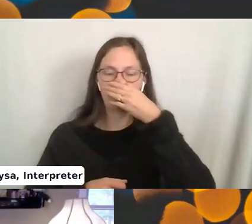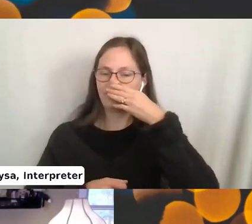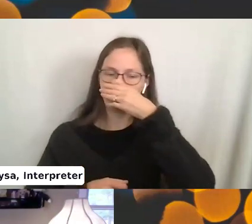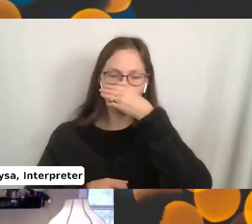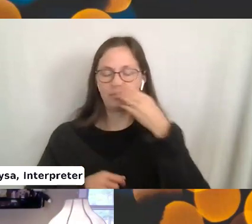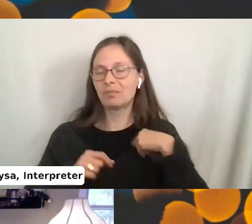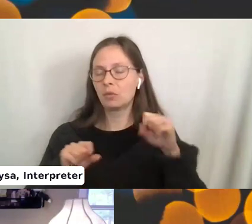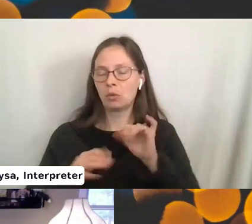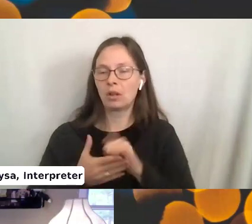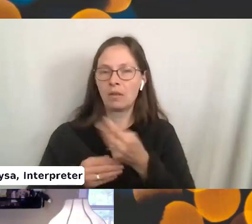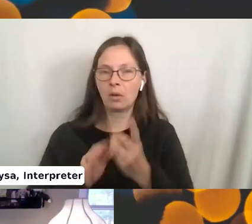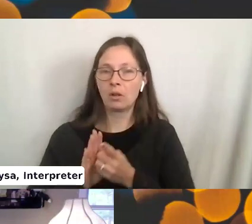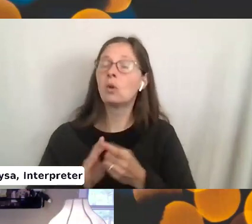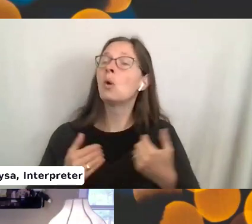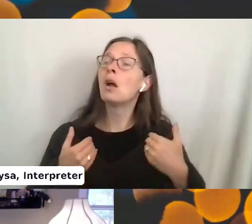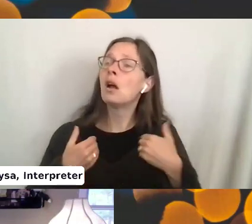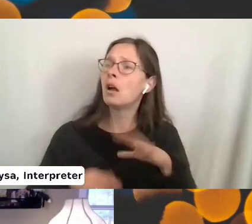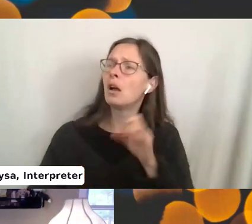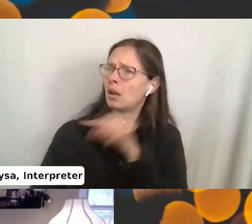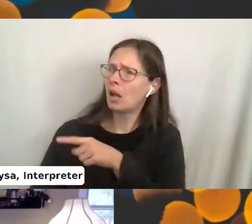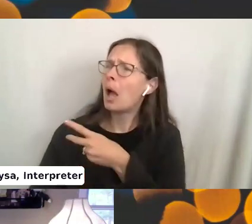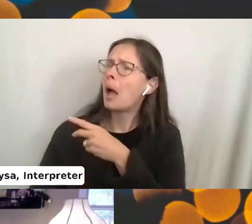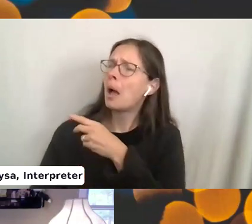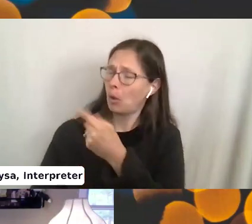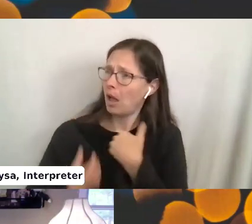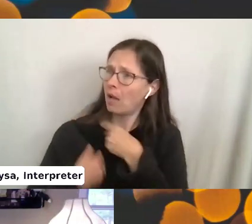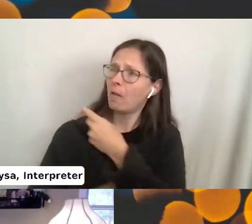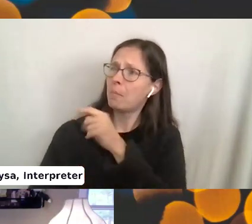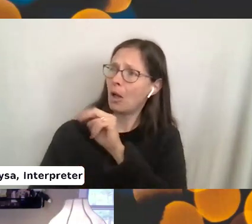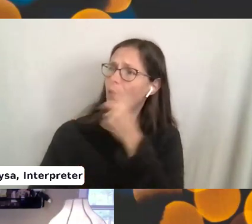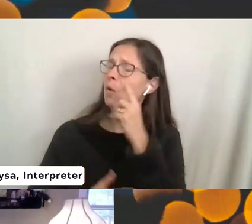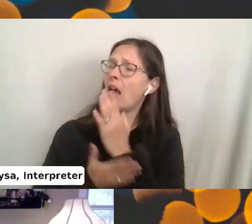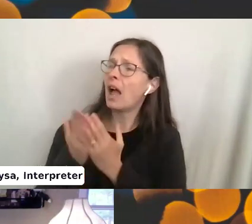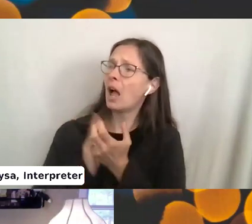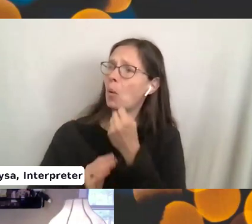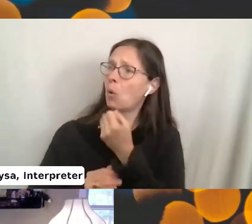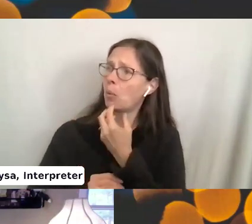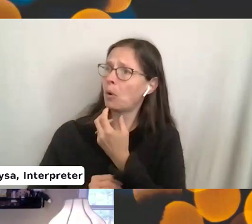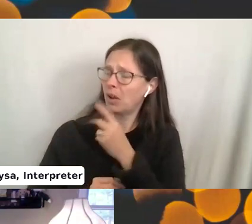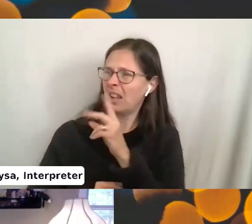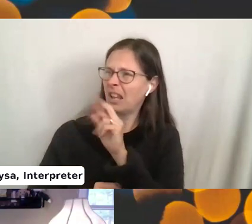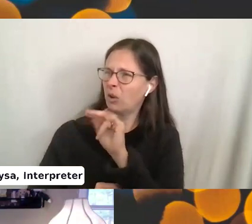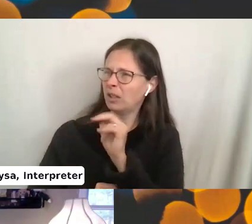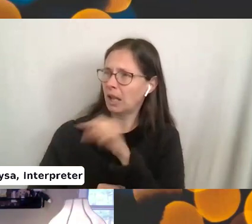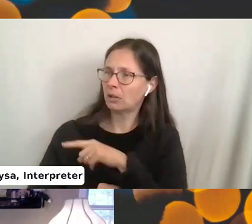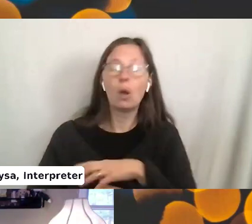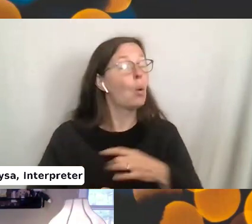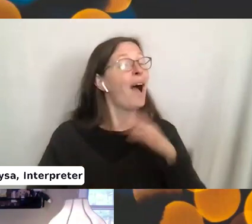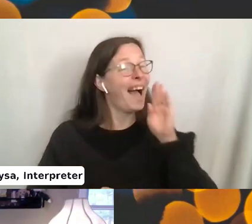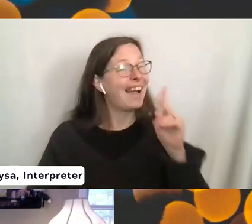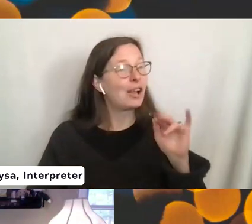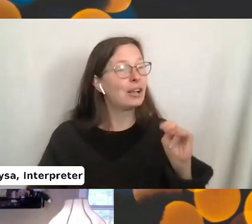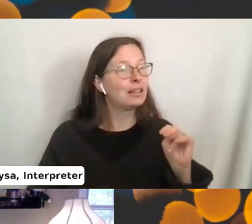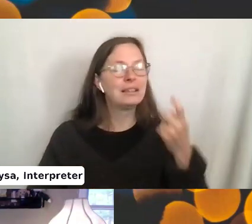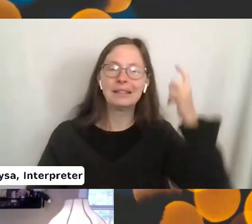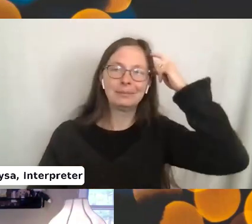hours. You have a pattern for the hand warmers? Um, Karen's asking. I, hi Karen. I will, it's in